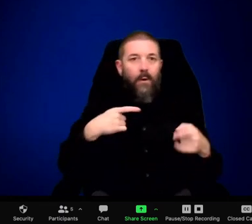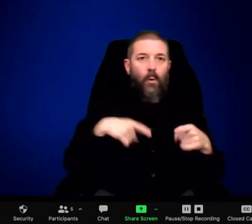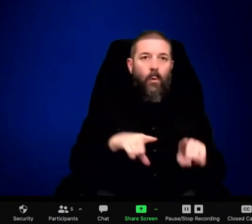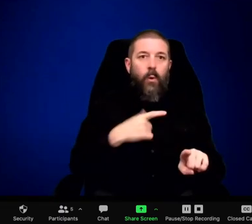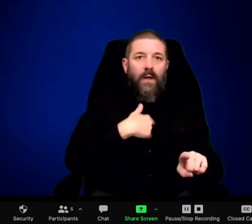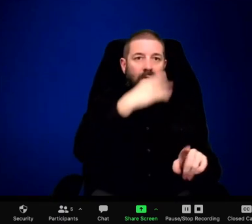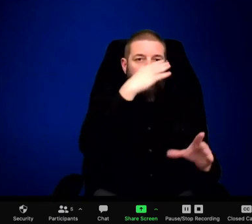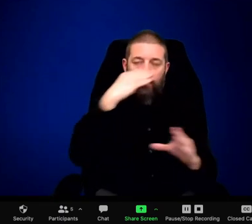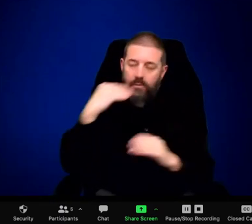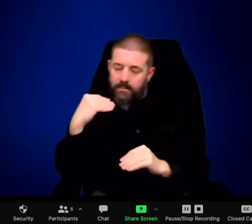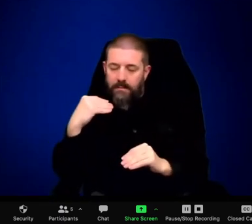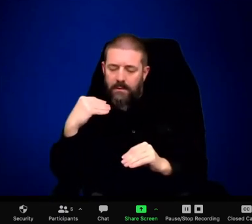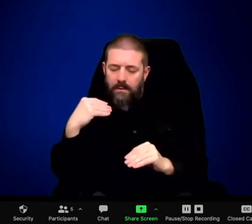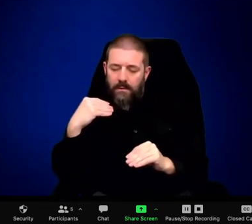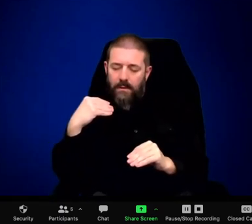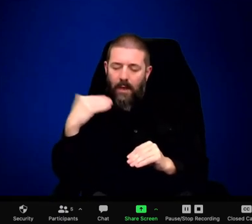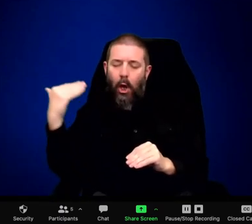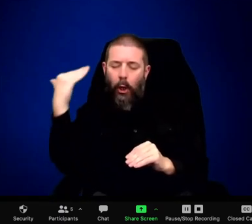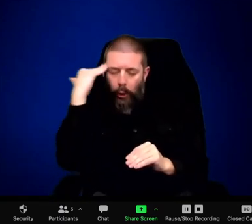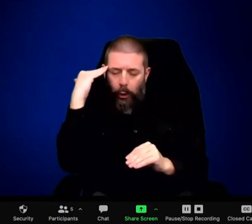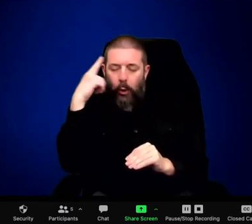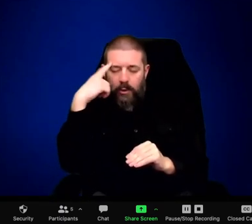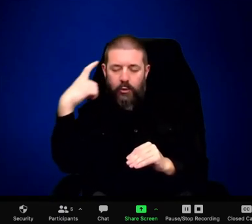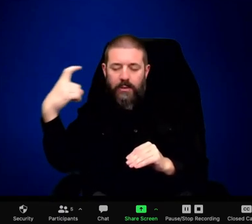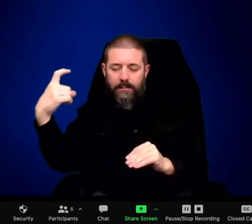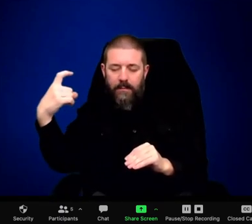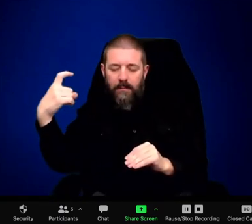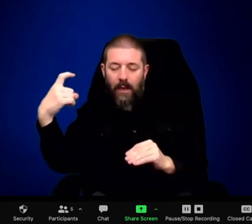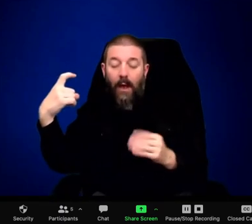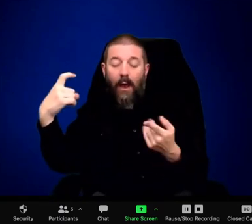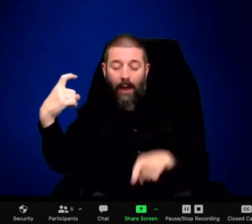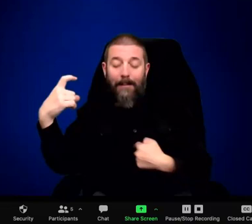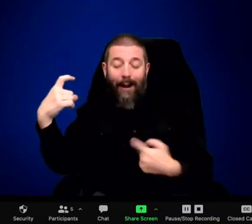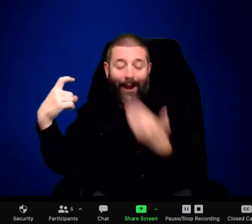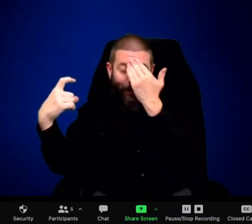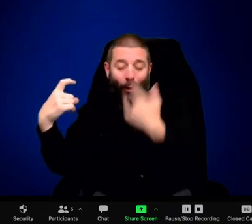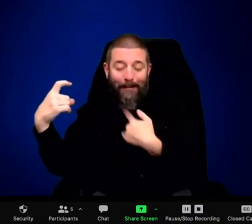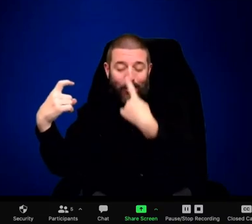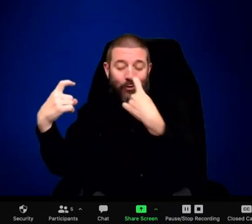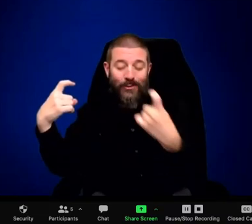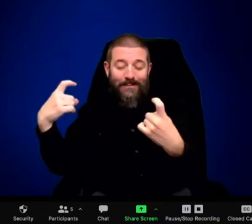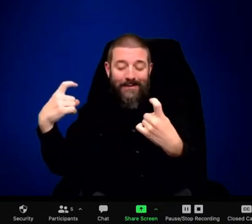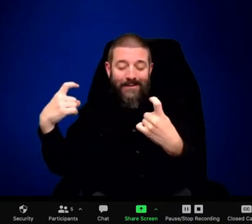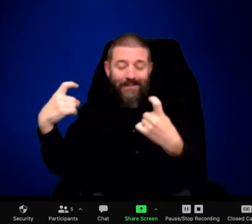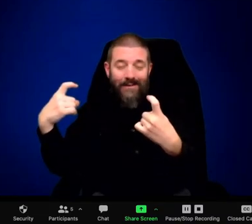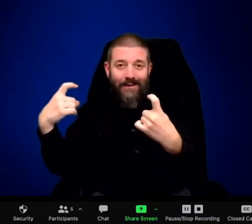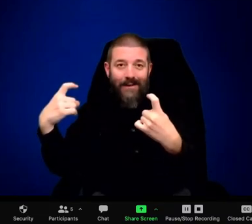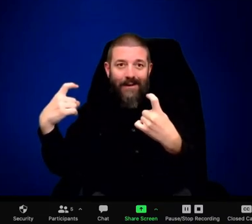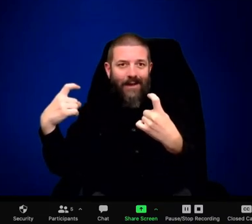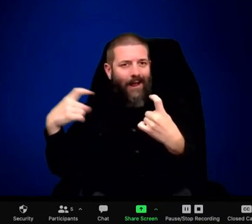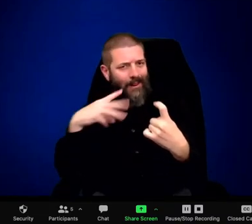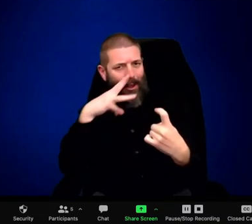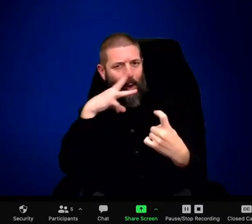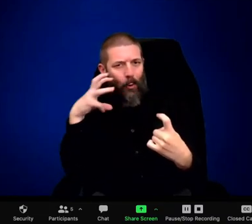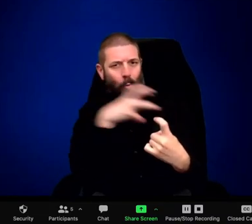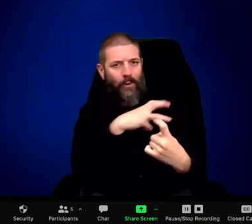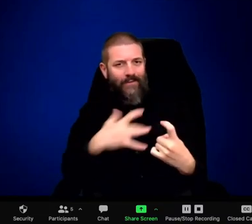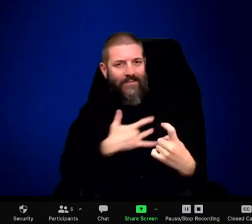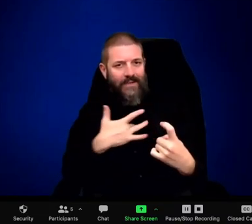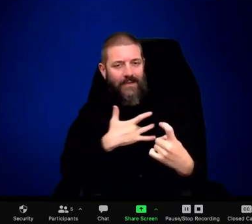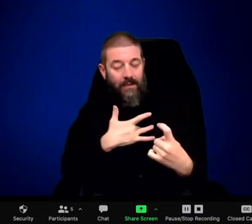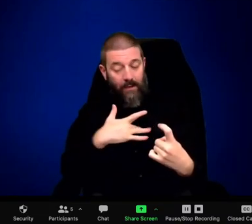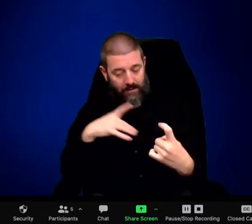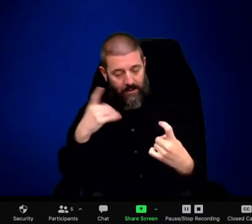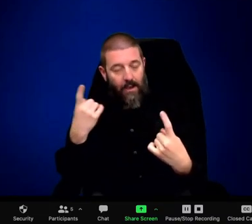city of Billings, Billings really isn't that big of a city, although it's the biggest one in the state. And so obviously, I could